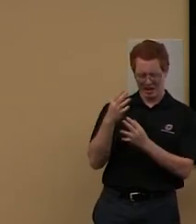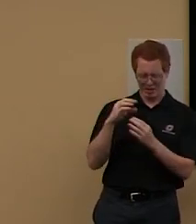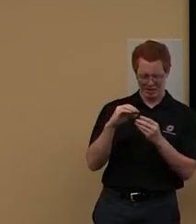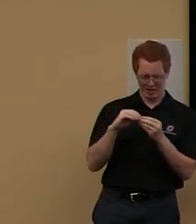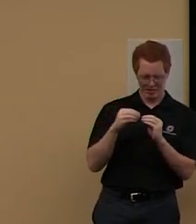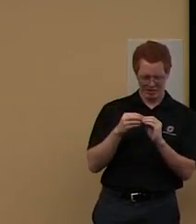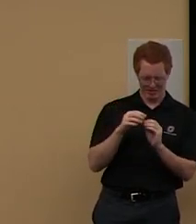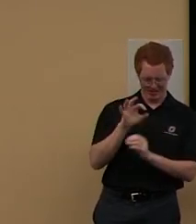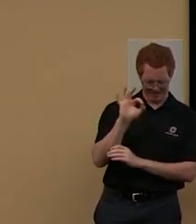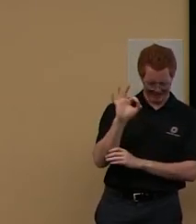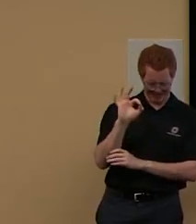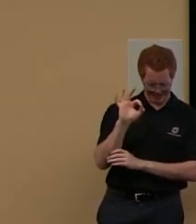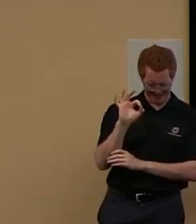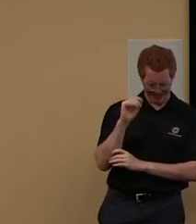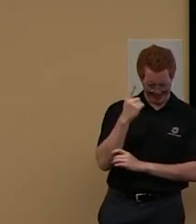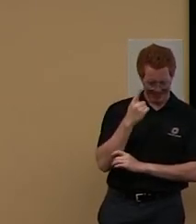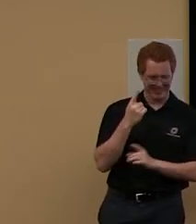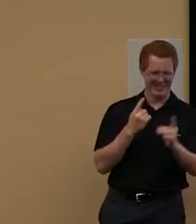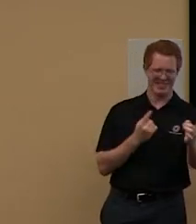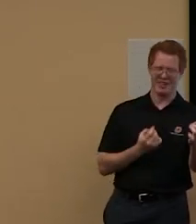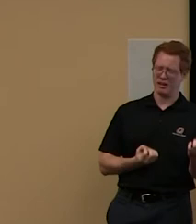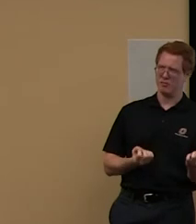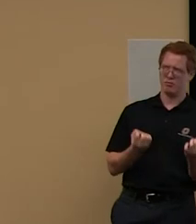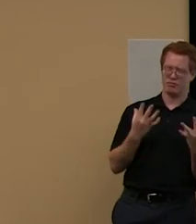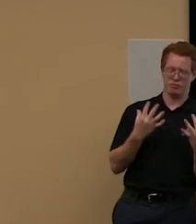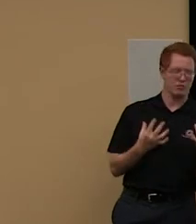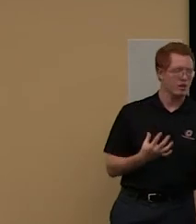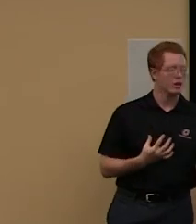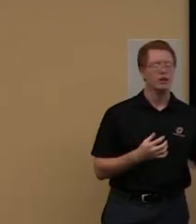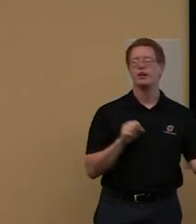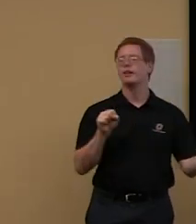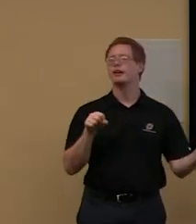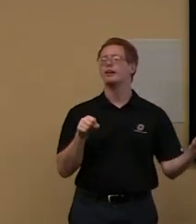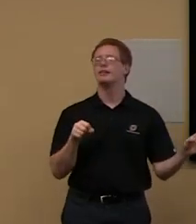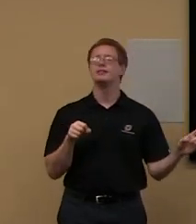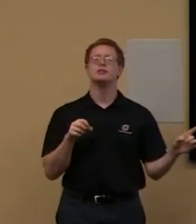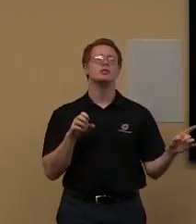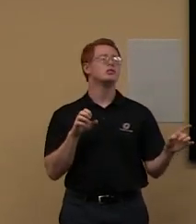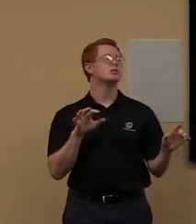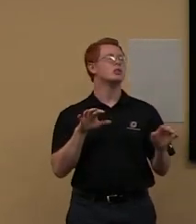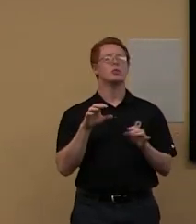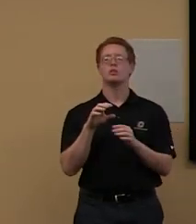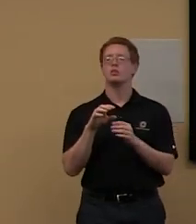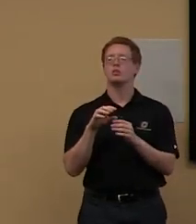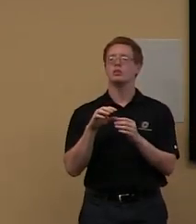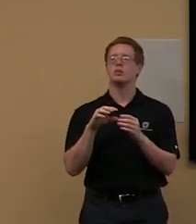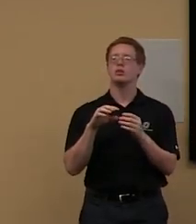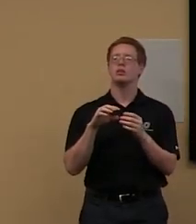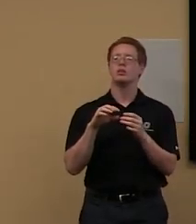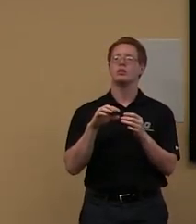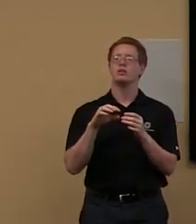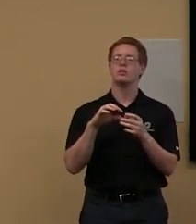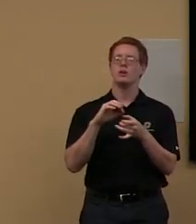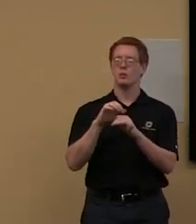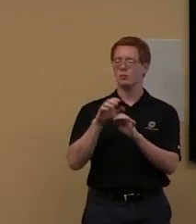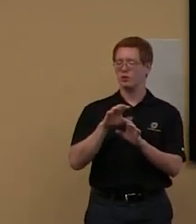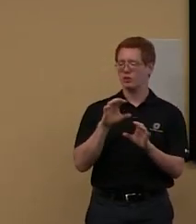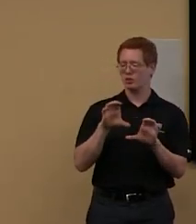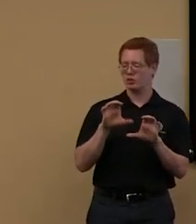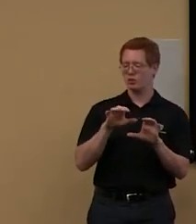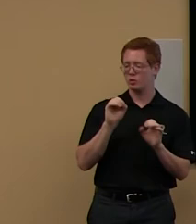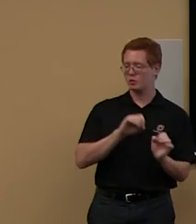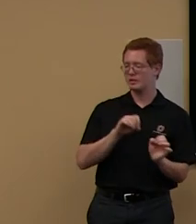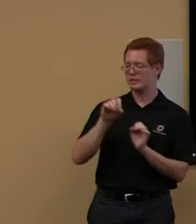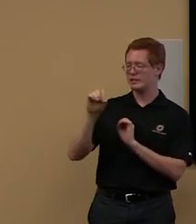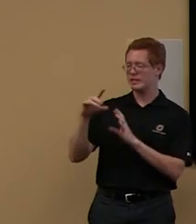Nine digits? Yeah. Uh, and request new password. Um, what that'll do is that'll send, um, it'll send